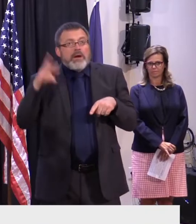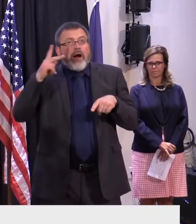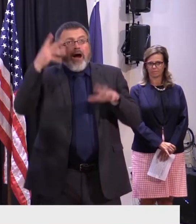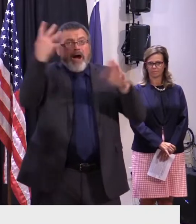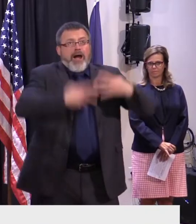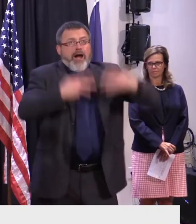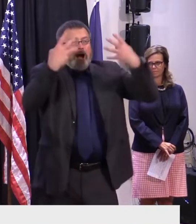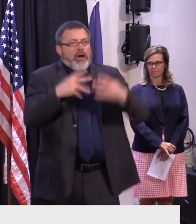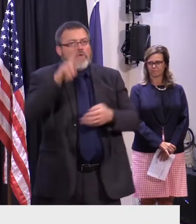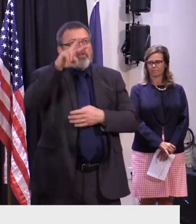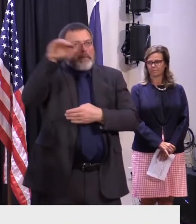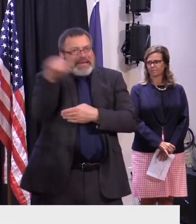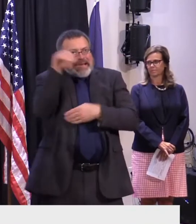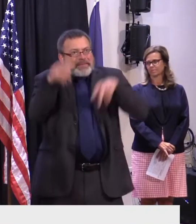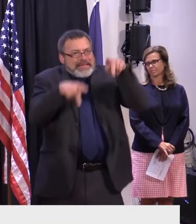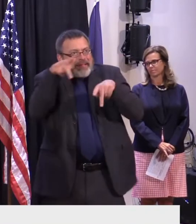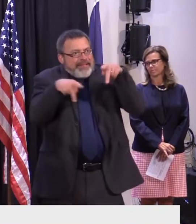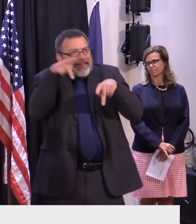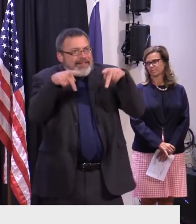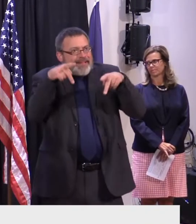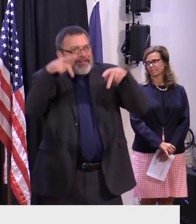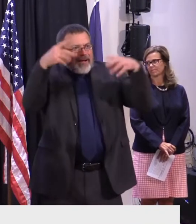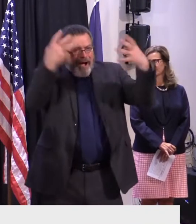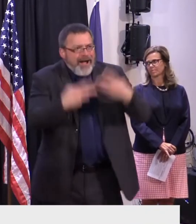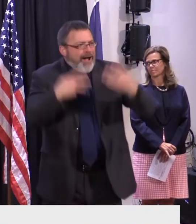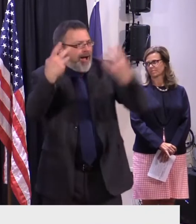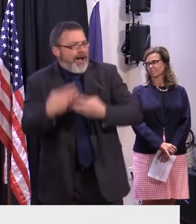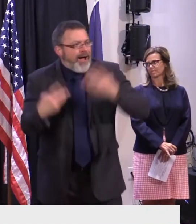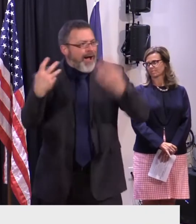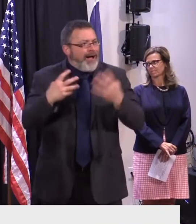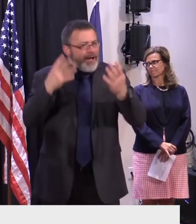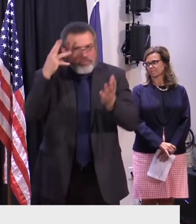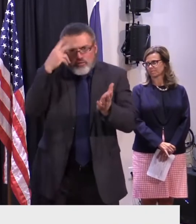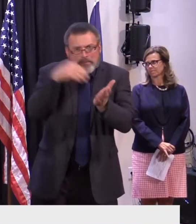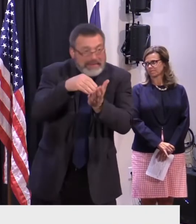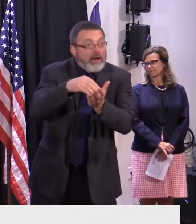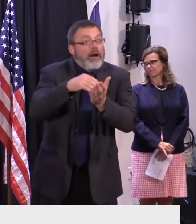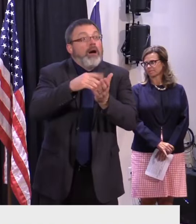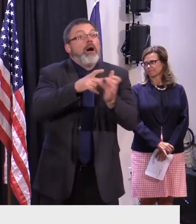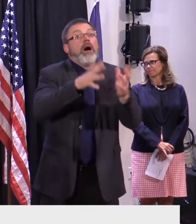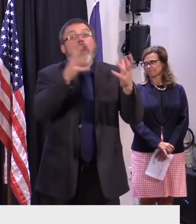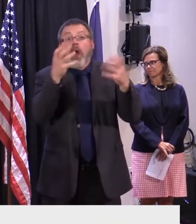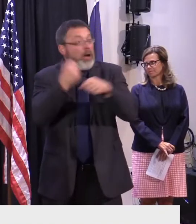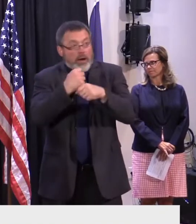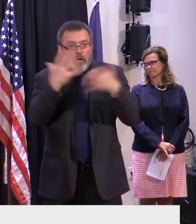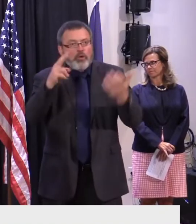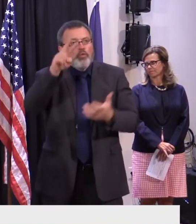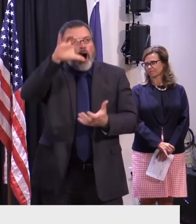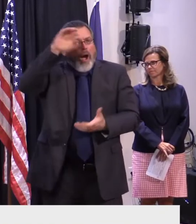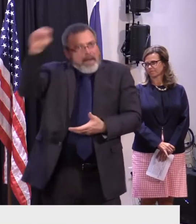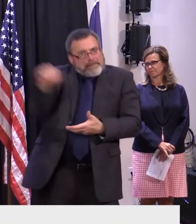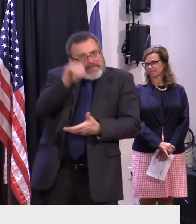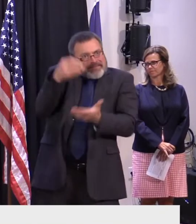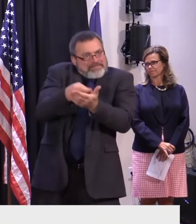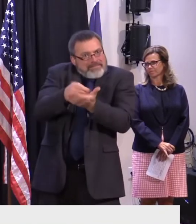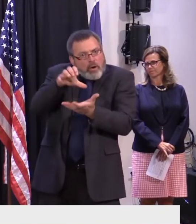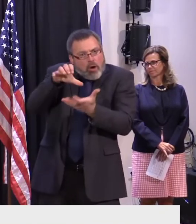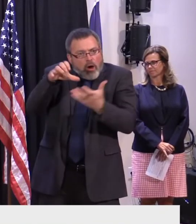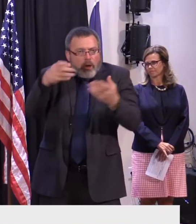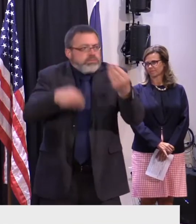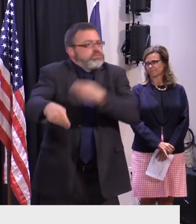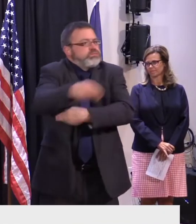more than 200 million a year to our economy. And based on the positive reception and feedback we received last week,